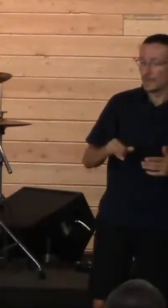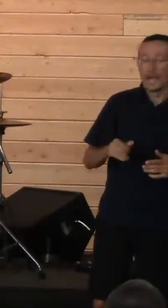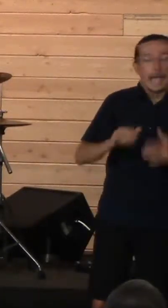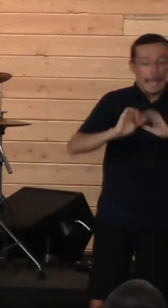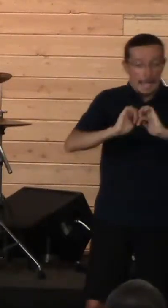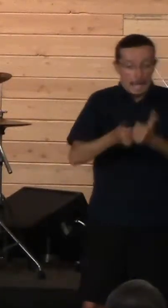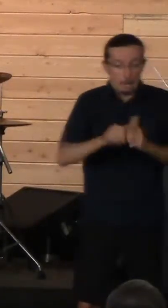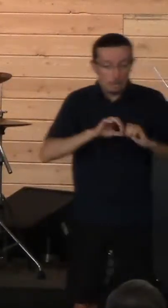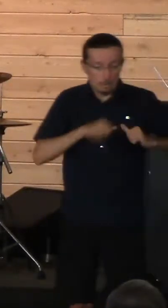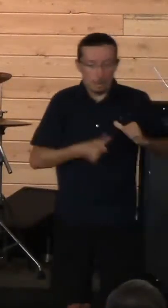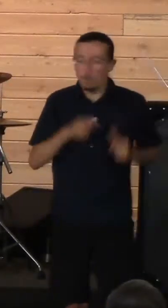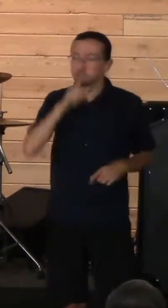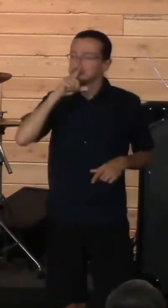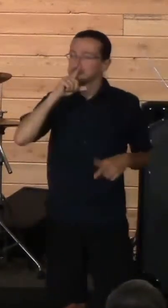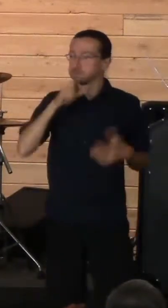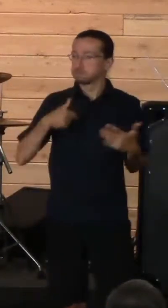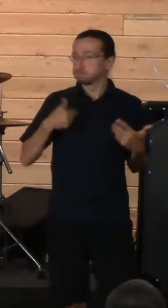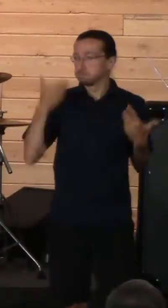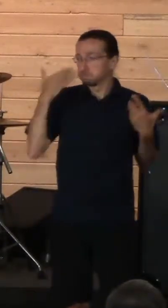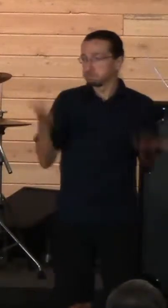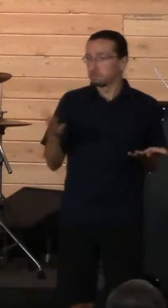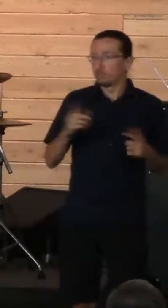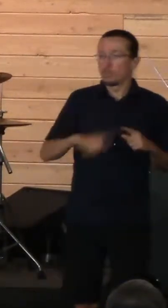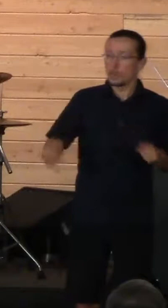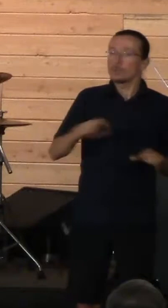want to give you permission. It's okay to do it.